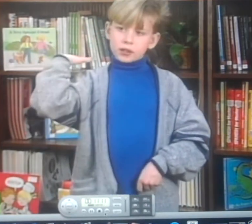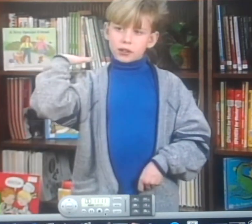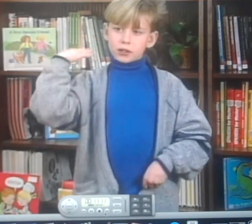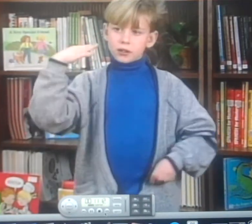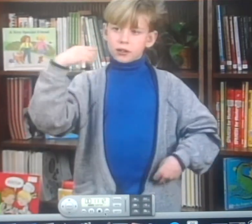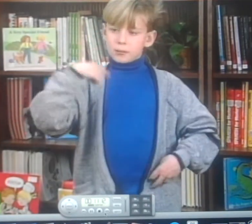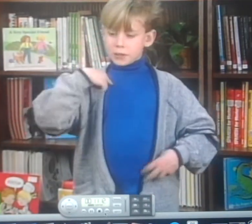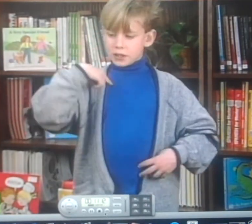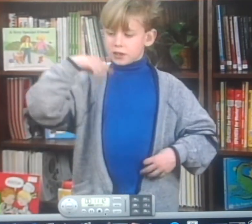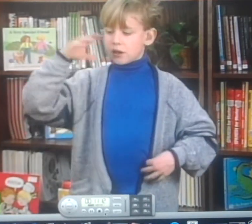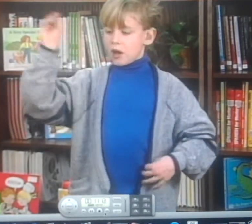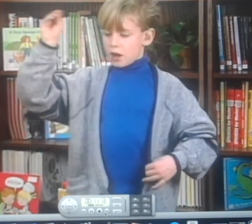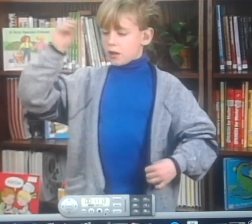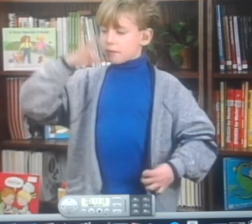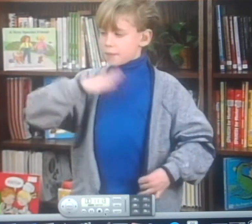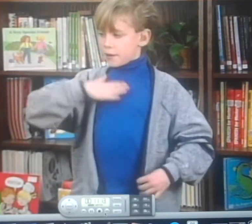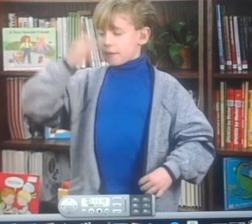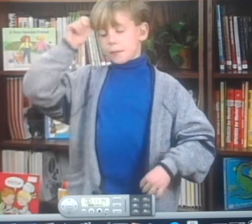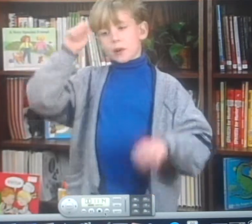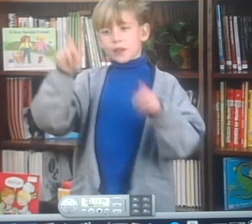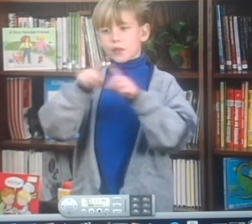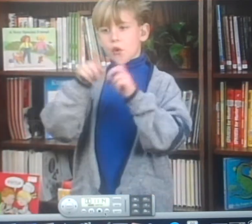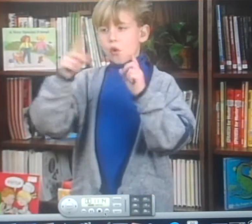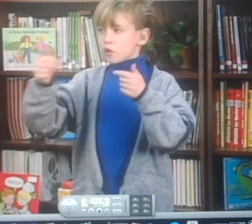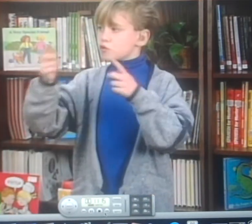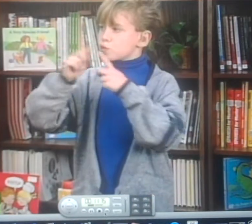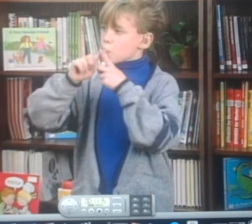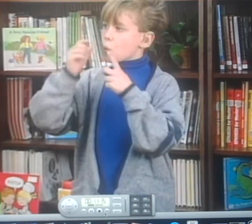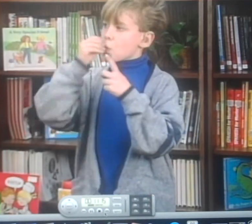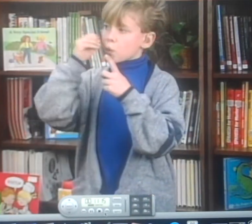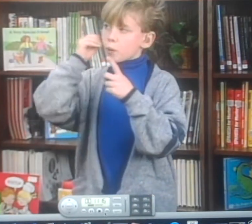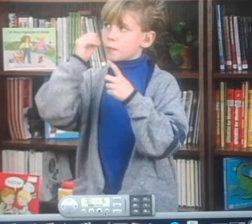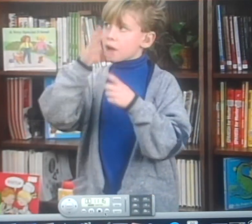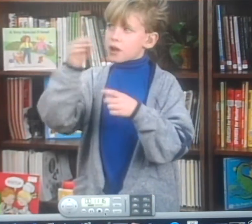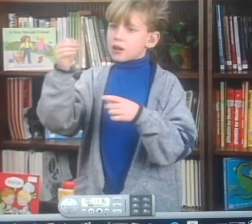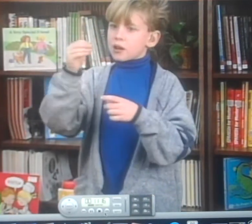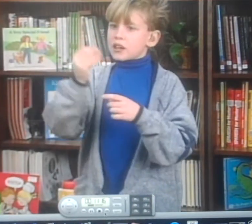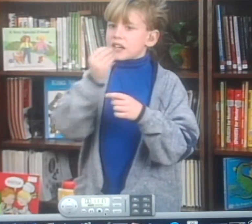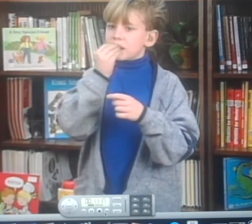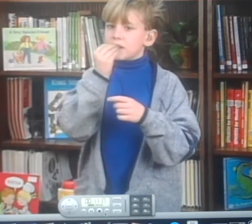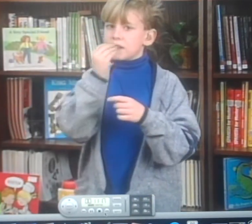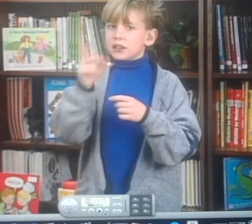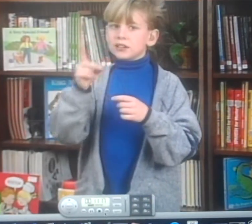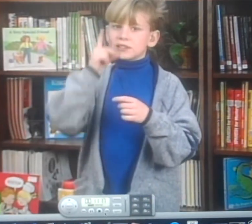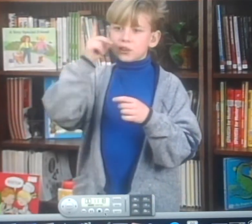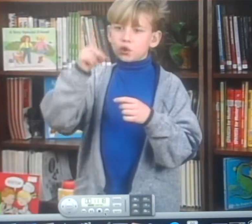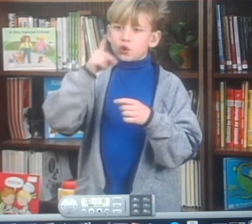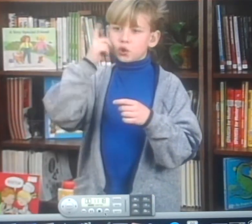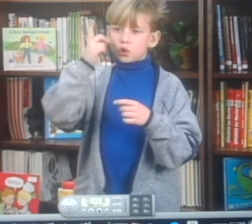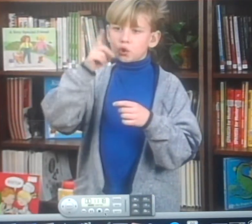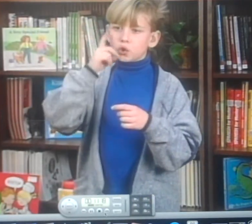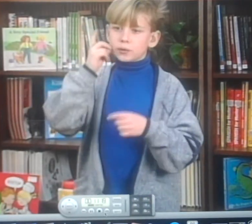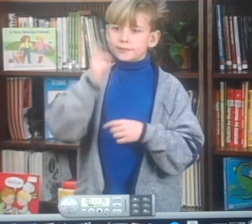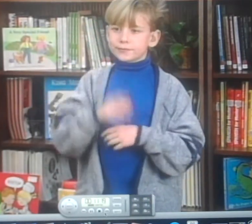Then my mom called me and my brother to come home and eat dinner.